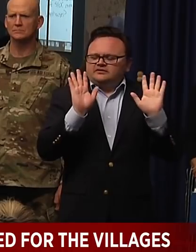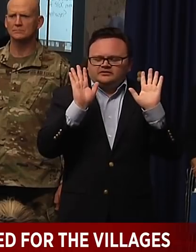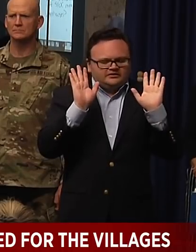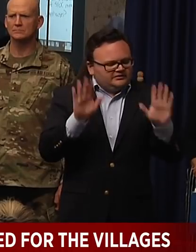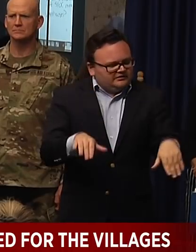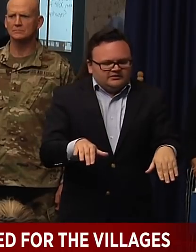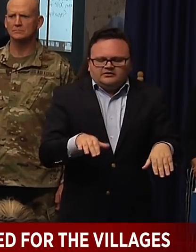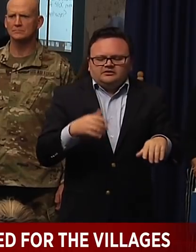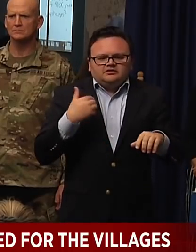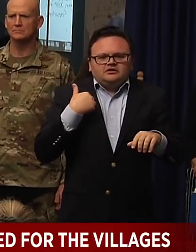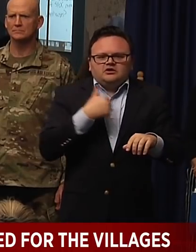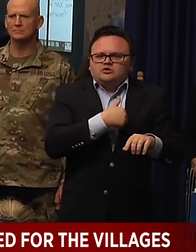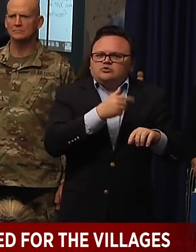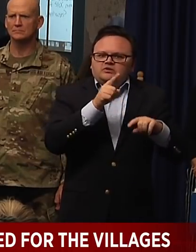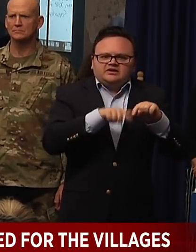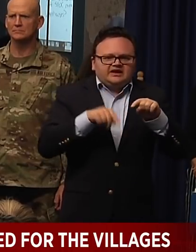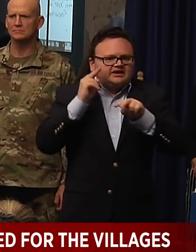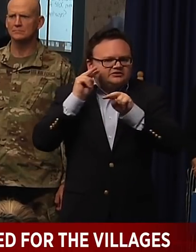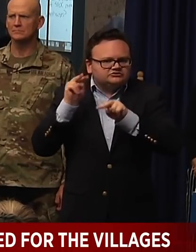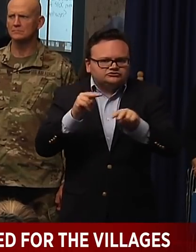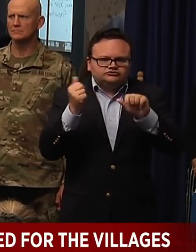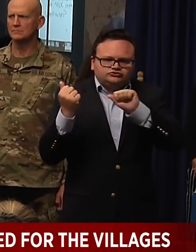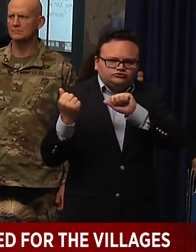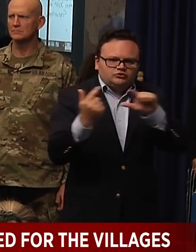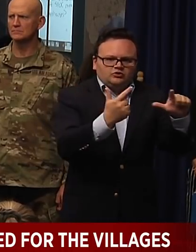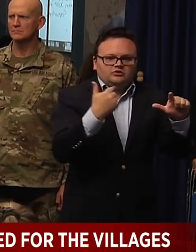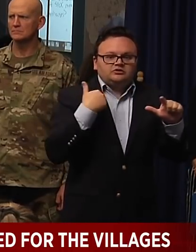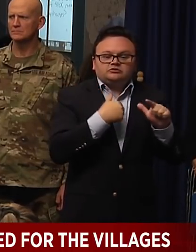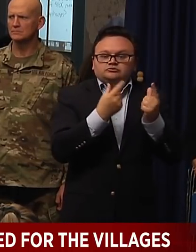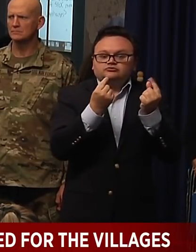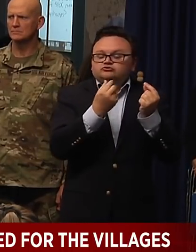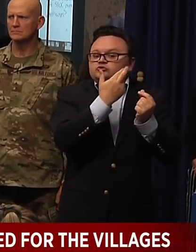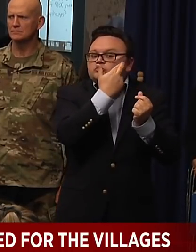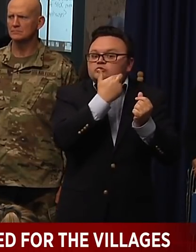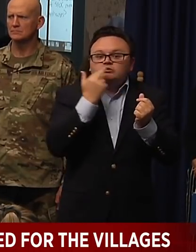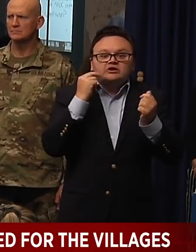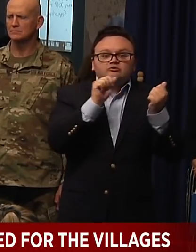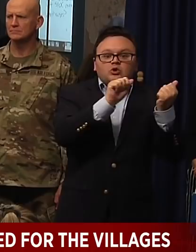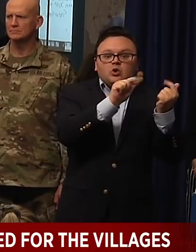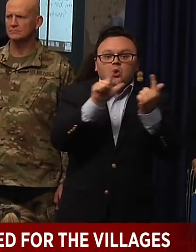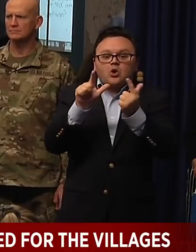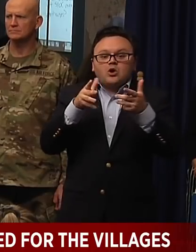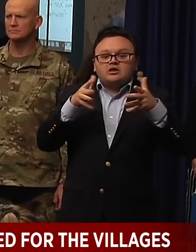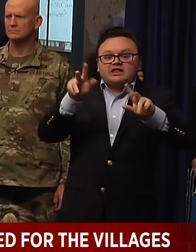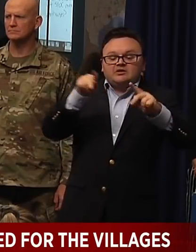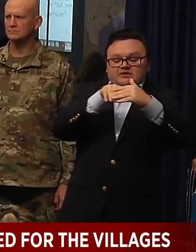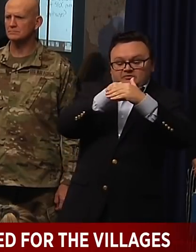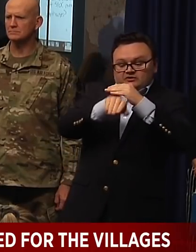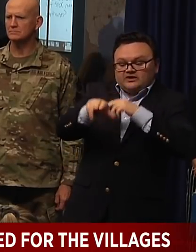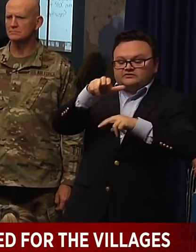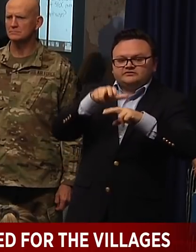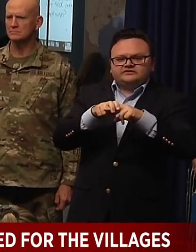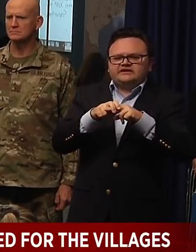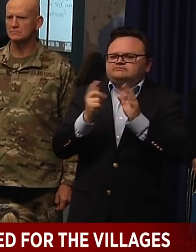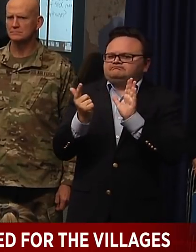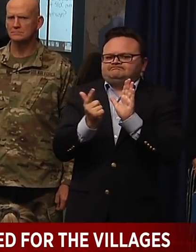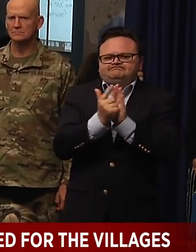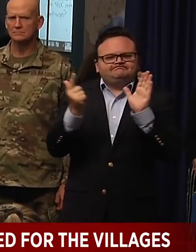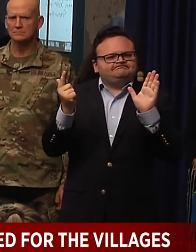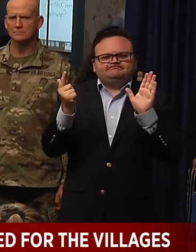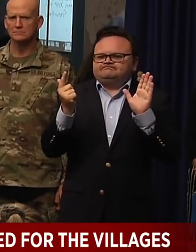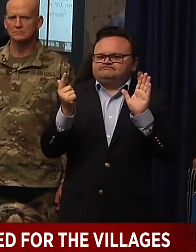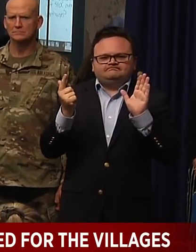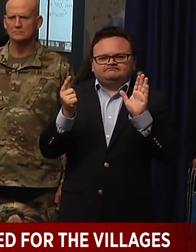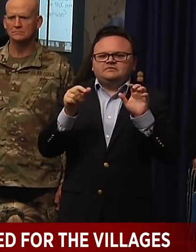take out and delivery only, which is, you know, somewhat unfortunate because it's going to be hard for some of these restaurants to